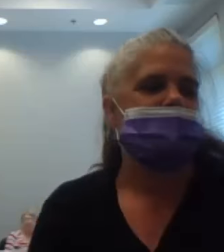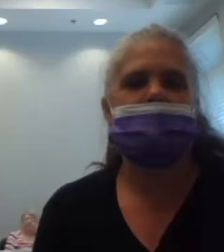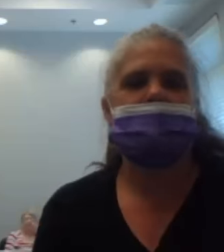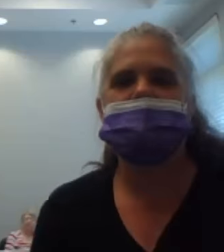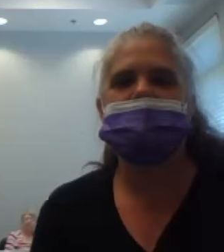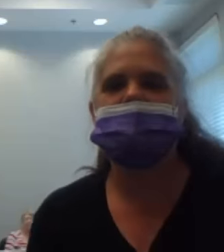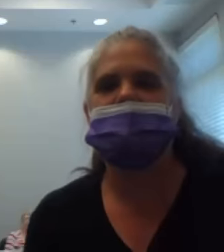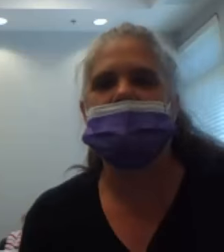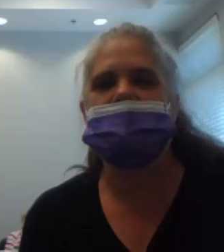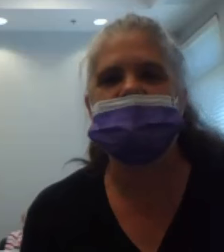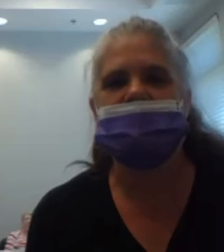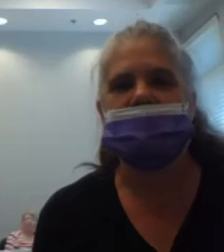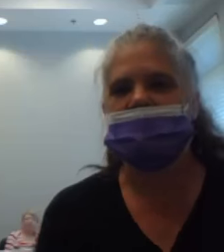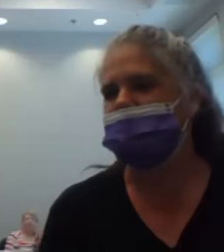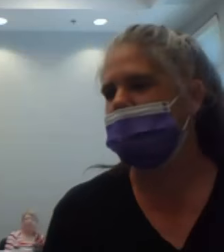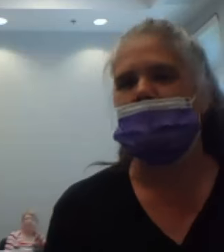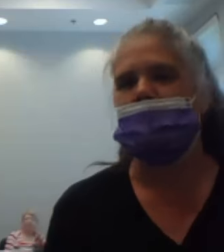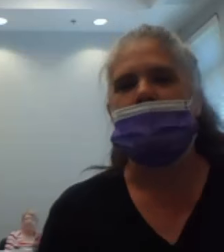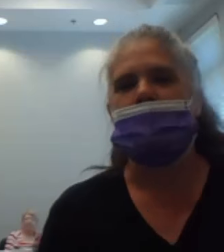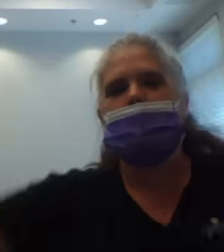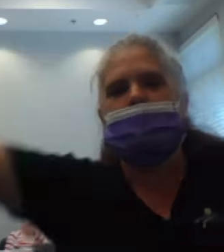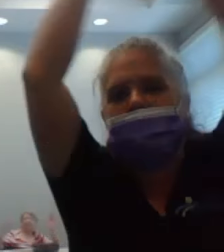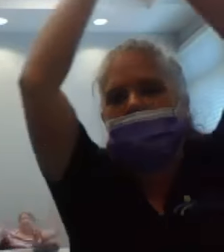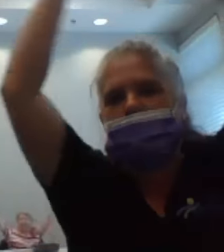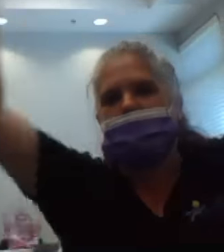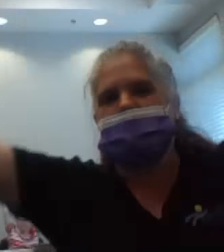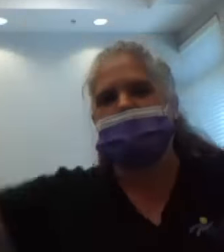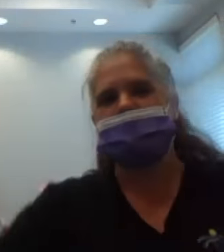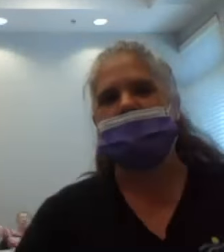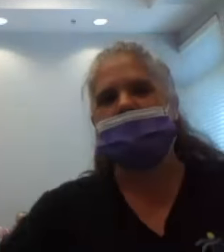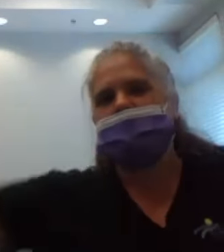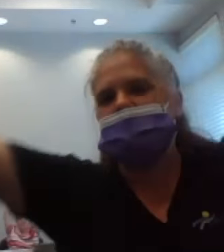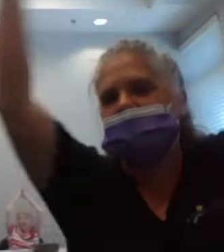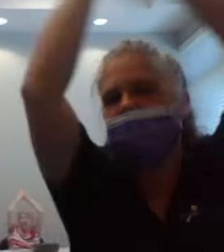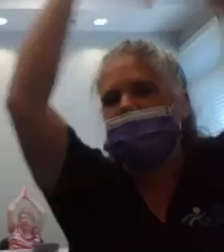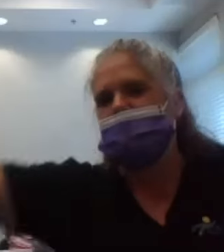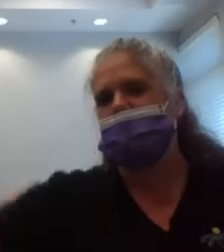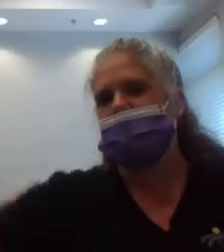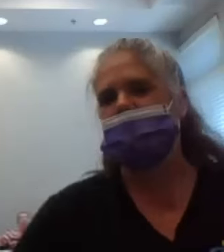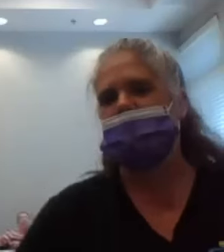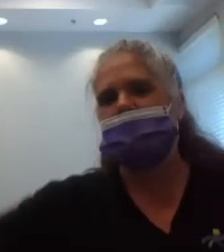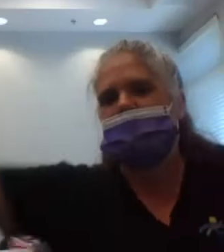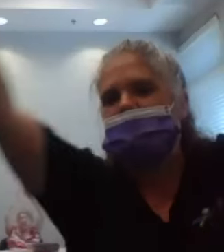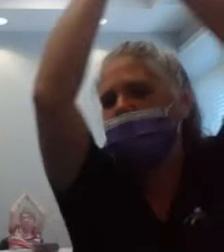sitting jacks. 1, 2, 3,